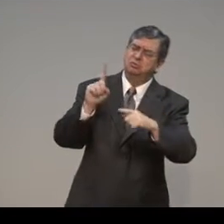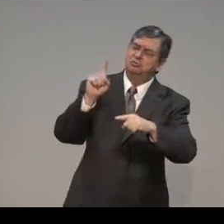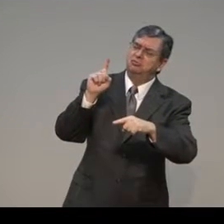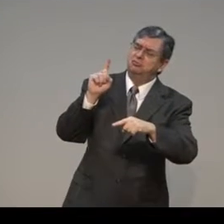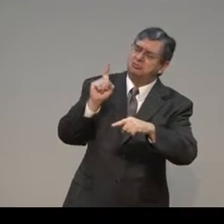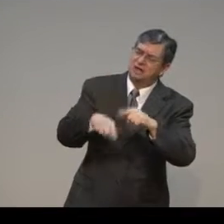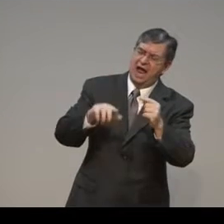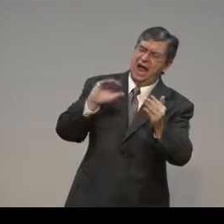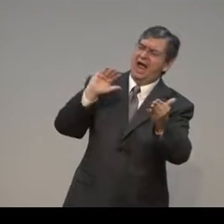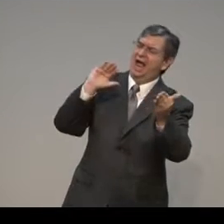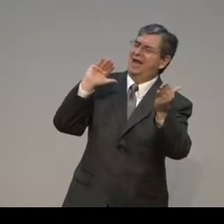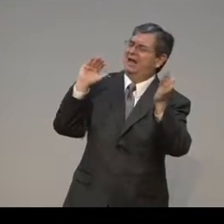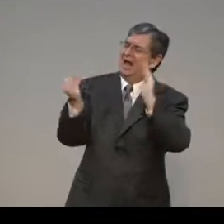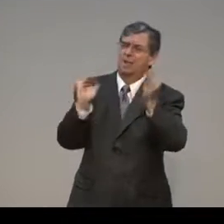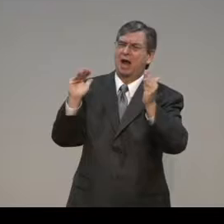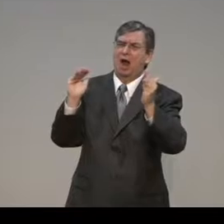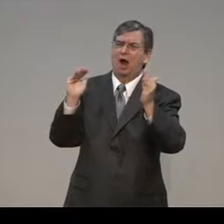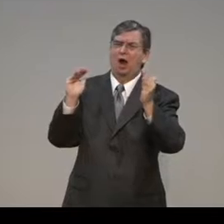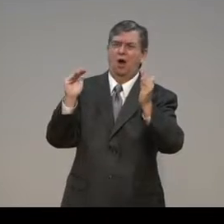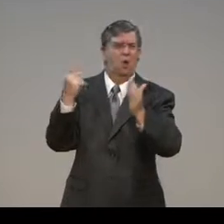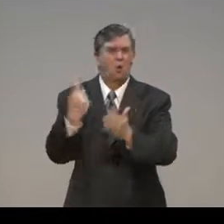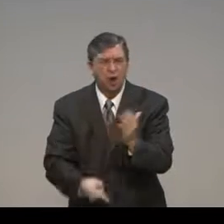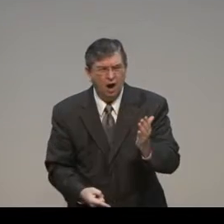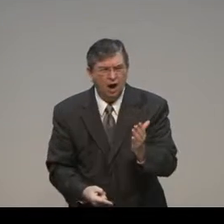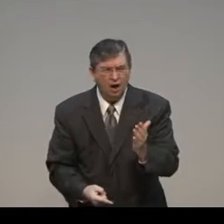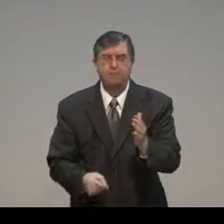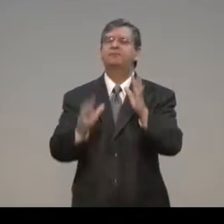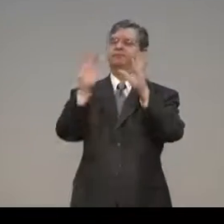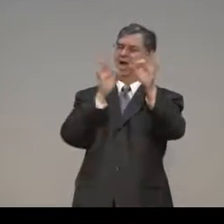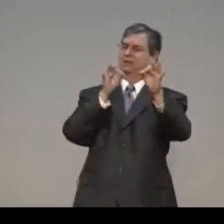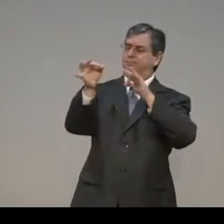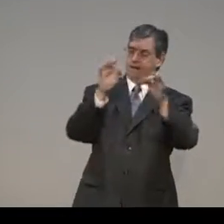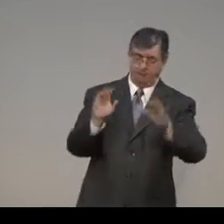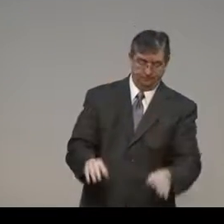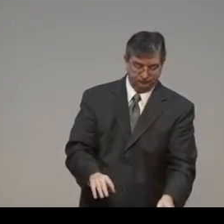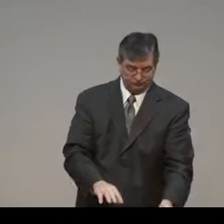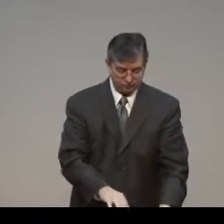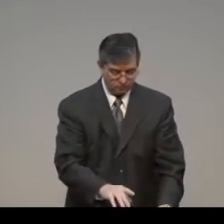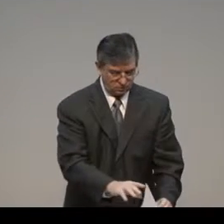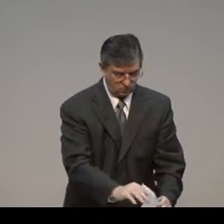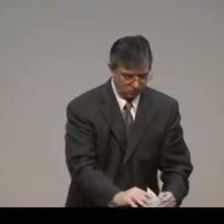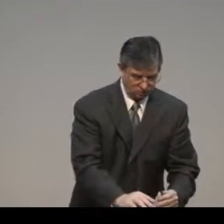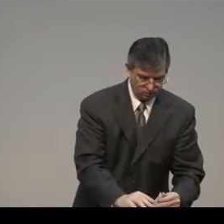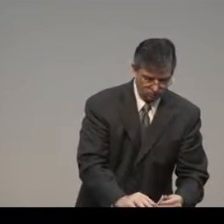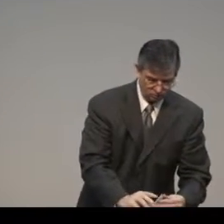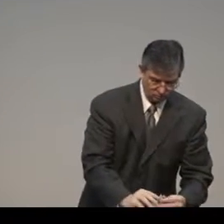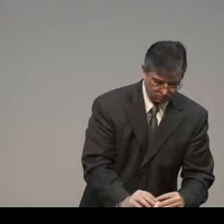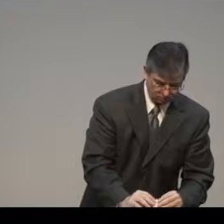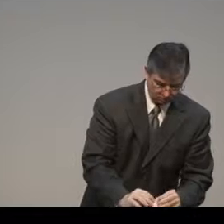But God's grace has nothing on this earth